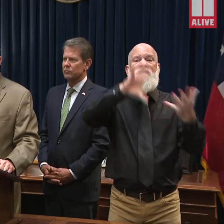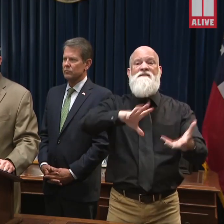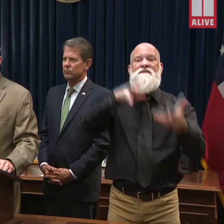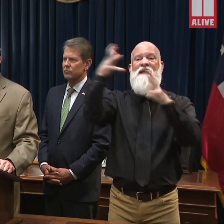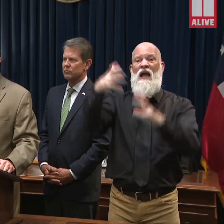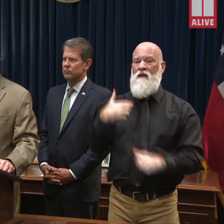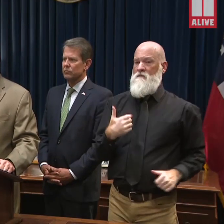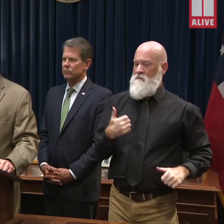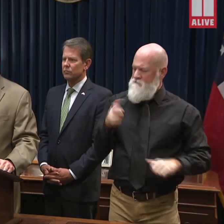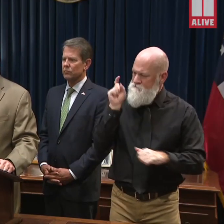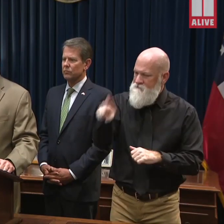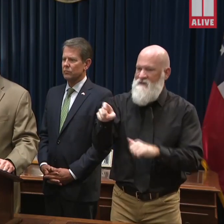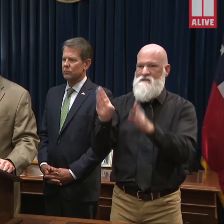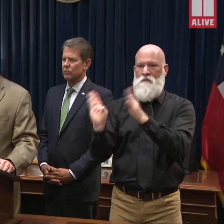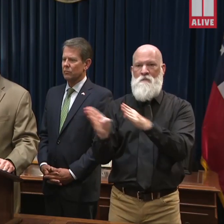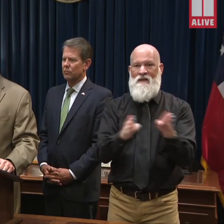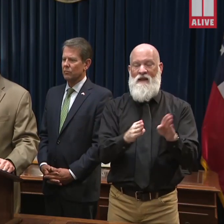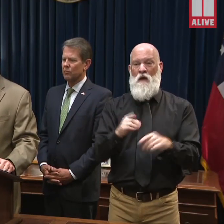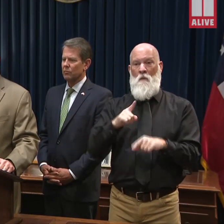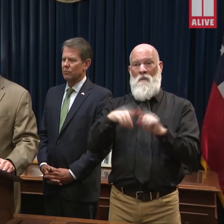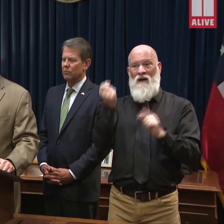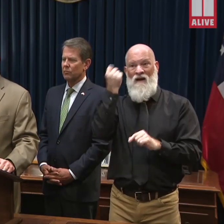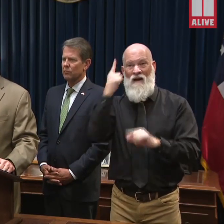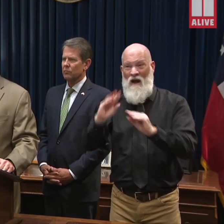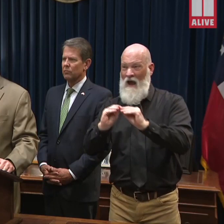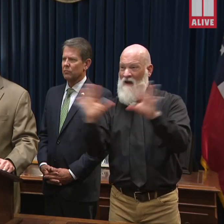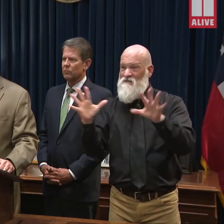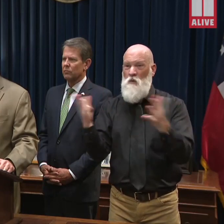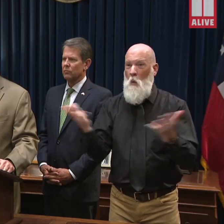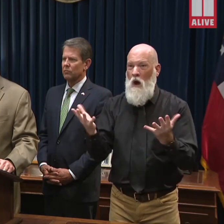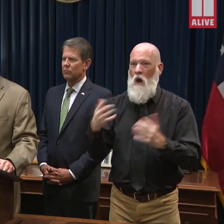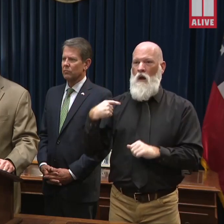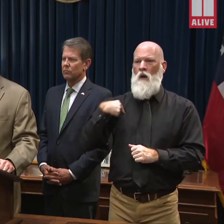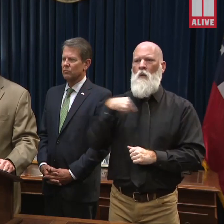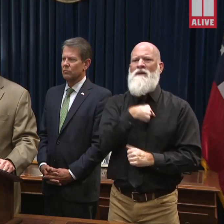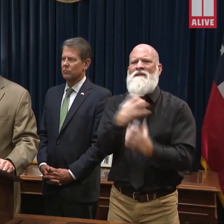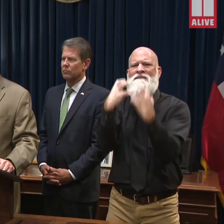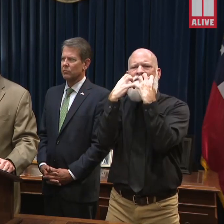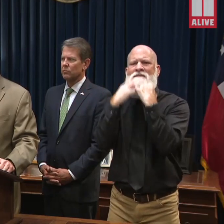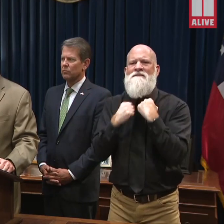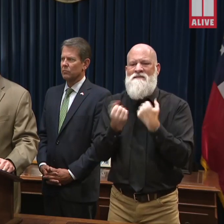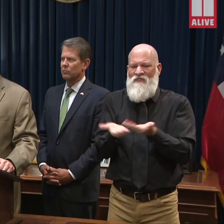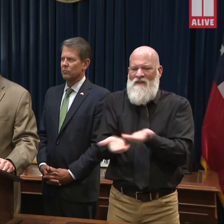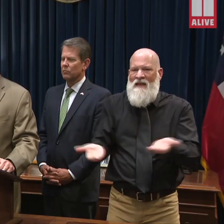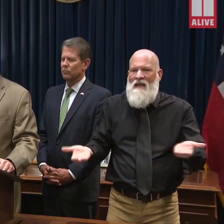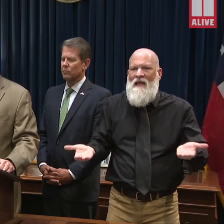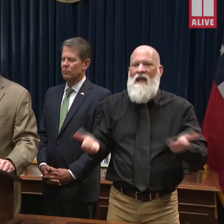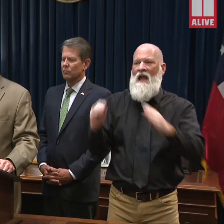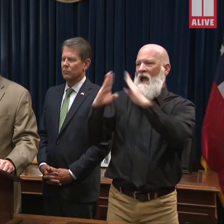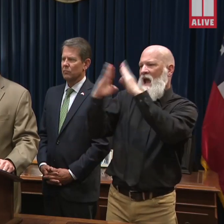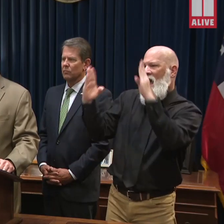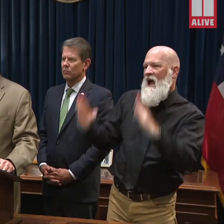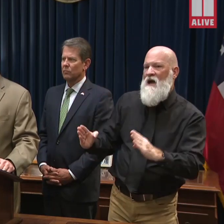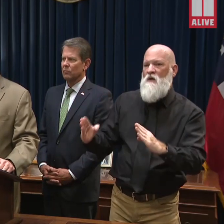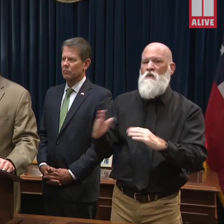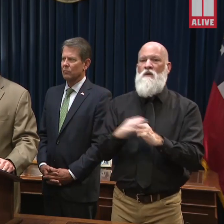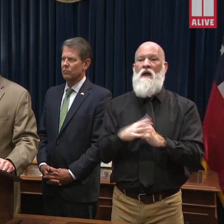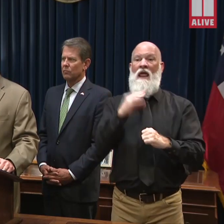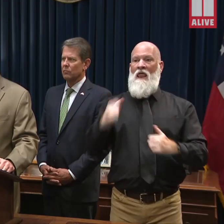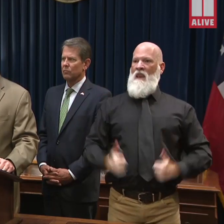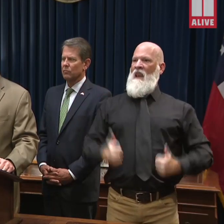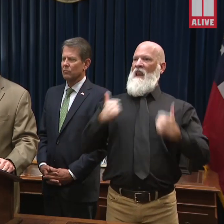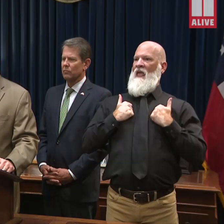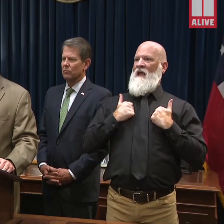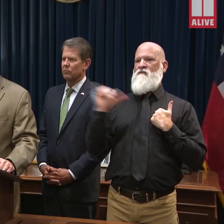Obviously, the importance there is to save our valuables, our property, and even our lives. And with Dorian approaching, I'm urging all